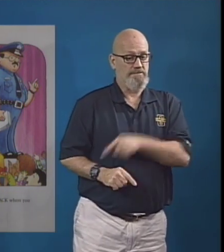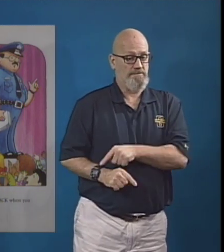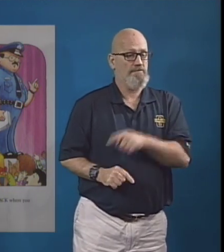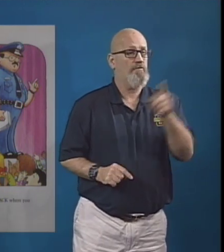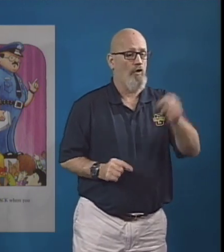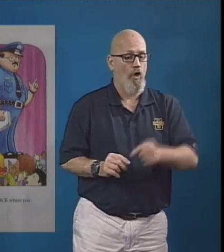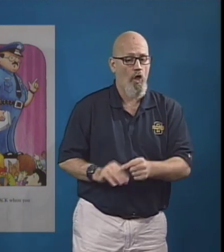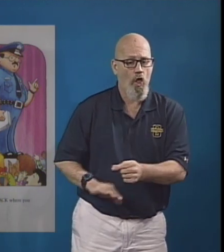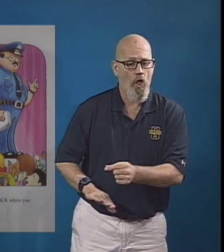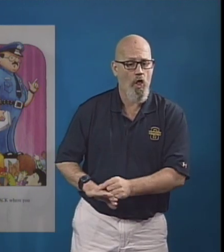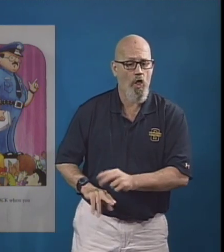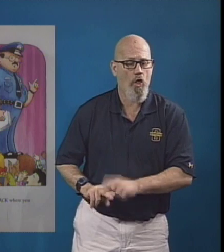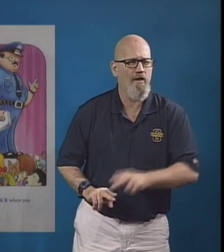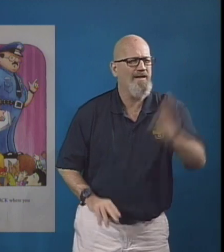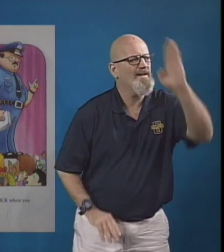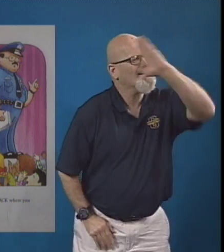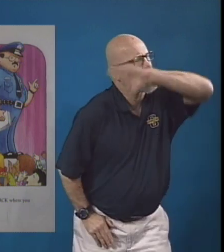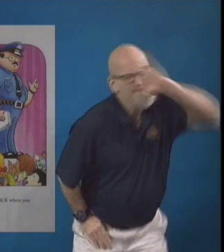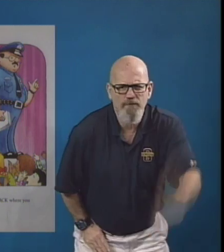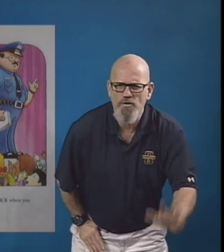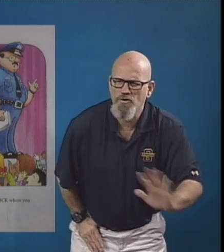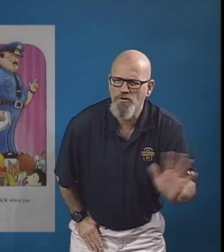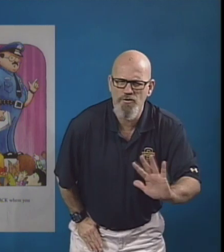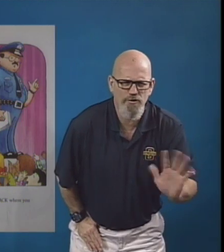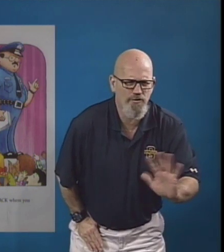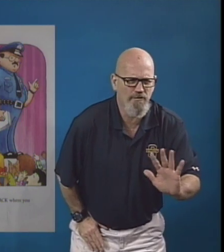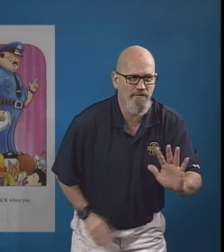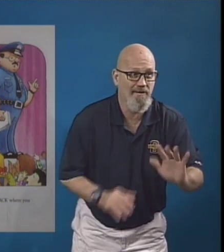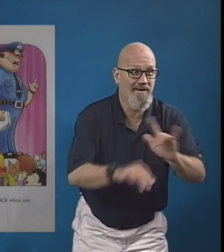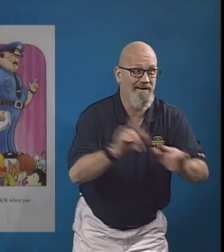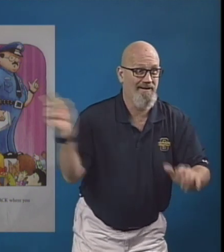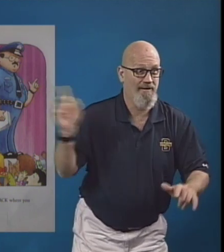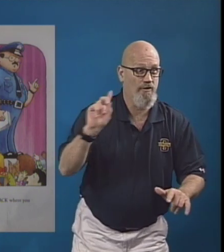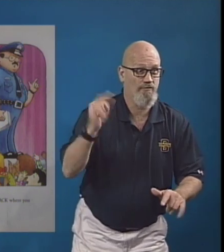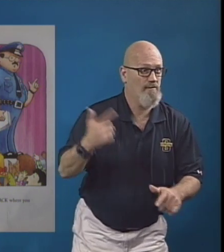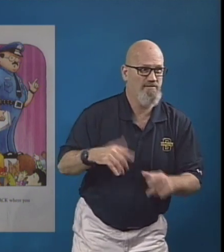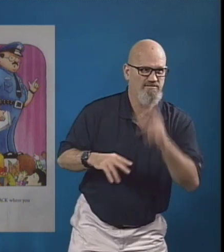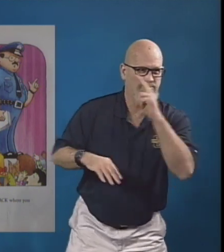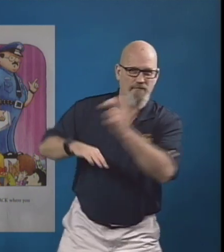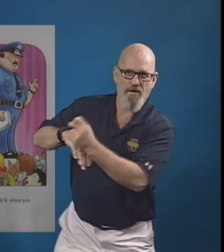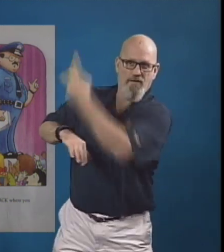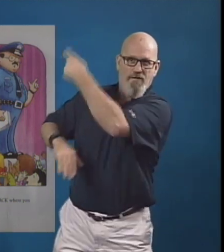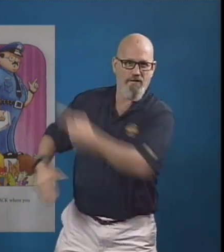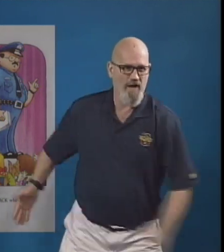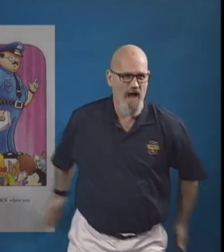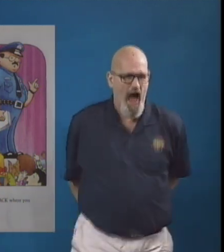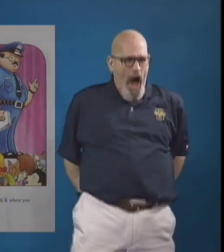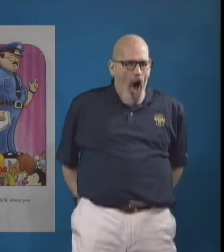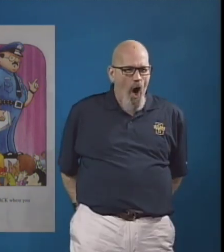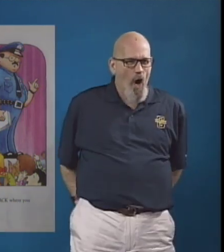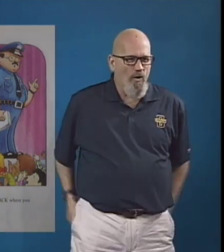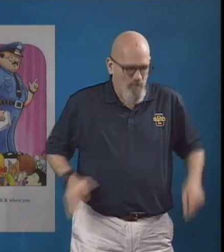Never leave a thumbtack where you might sit on it. Look at the dog. Ouch!